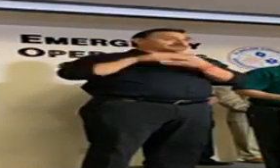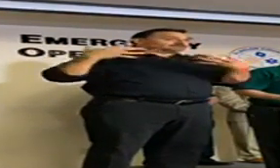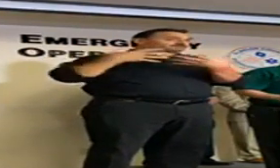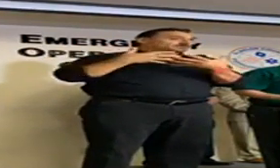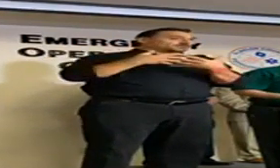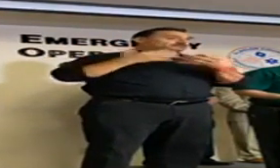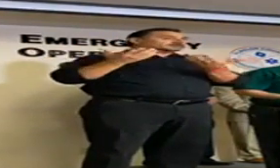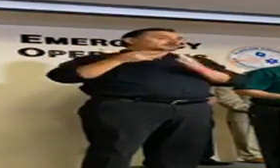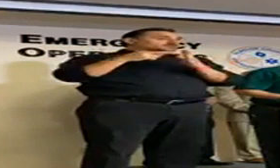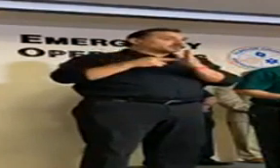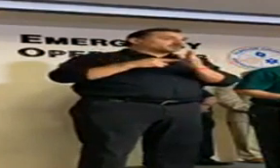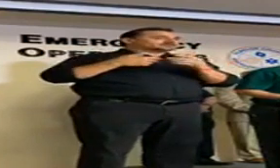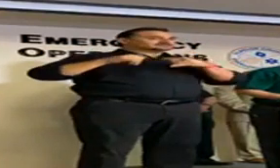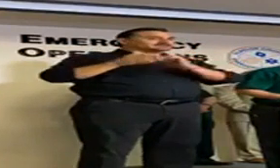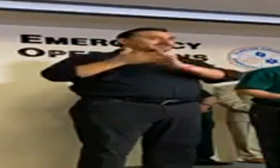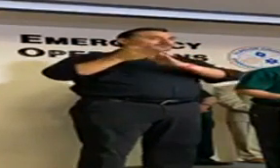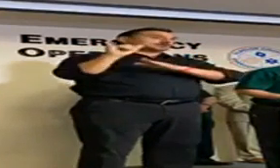and still operate as a business.